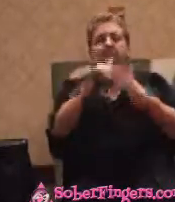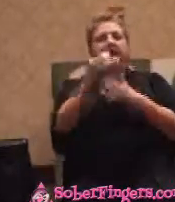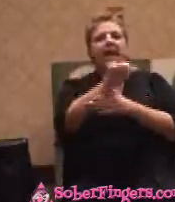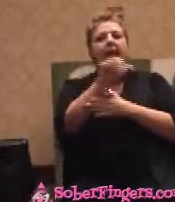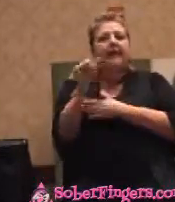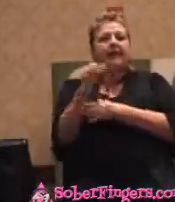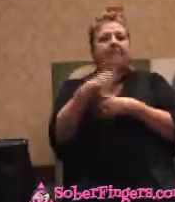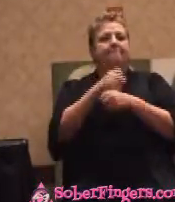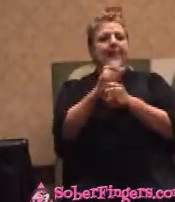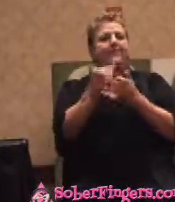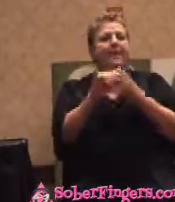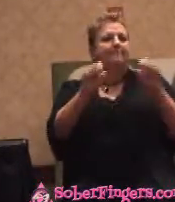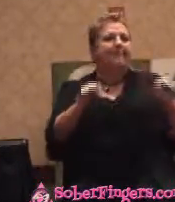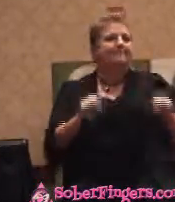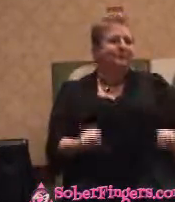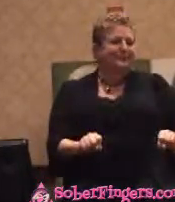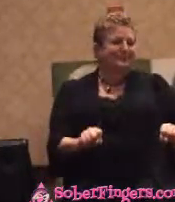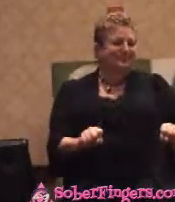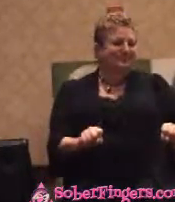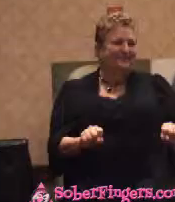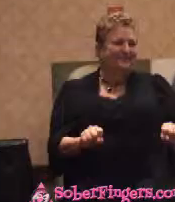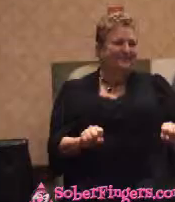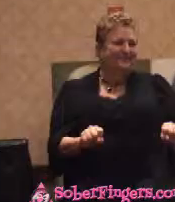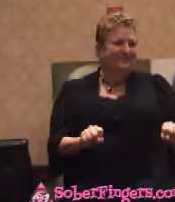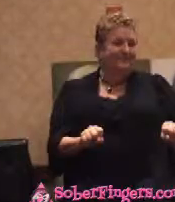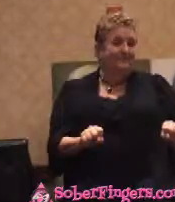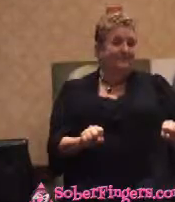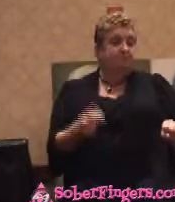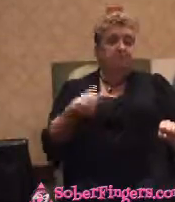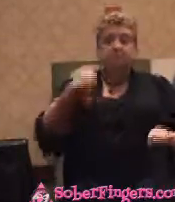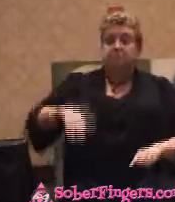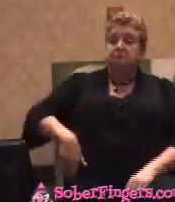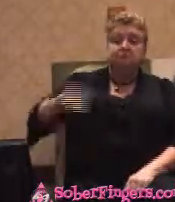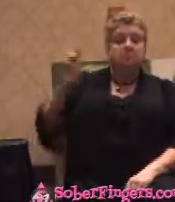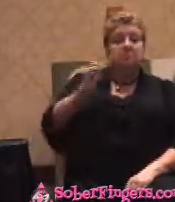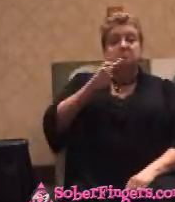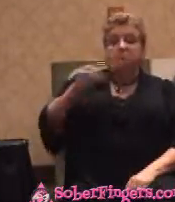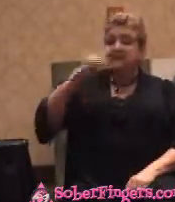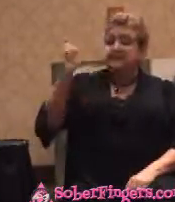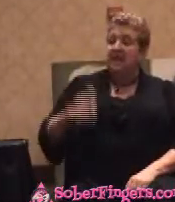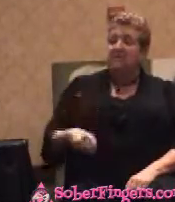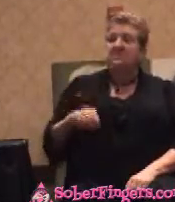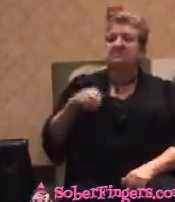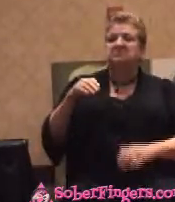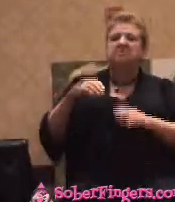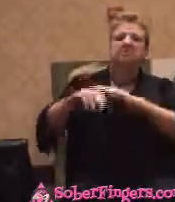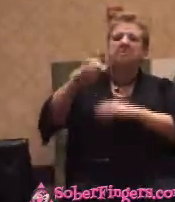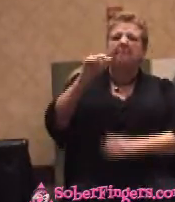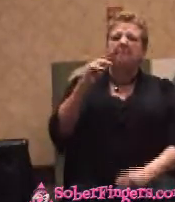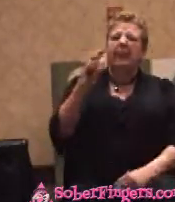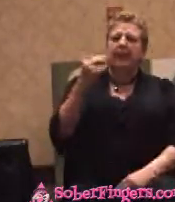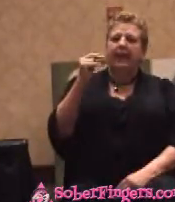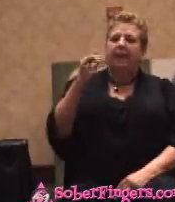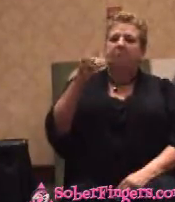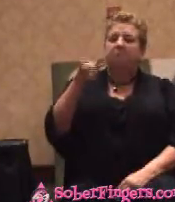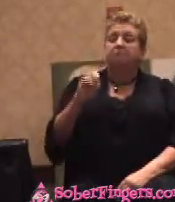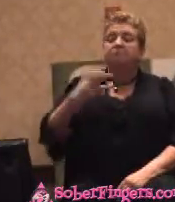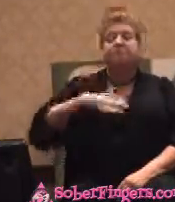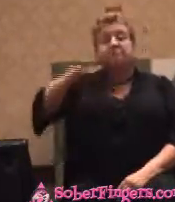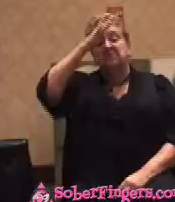possible for me. I was raised out in West Texas on Panhandle. My dad was a farmer. His dad was a farmer.